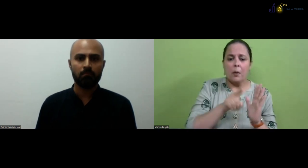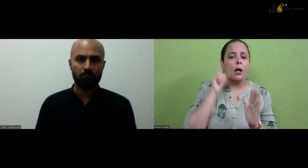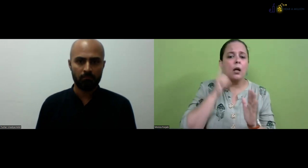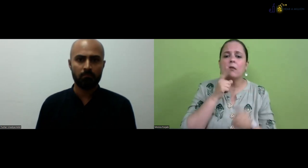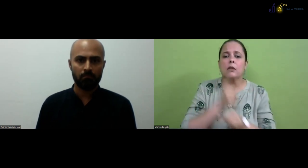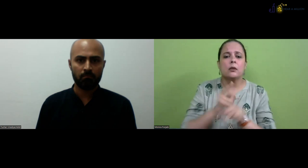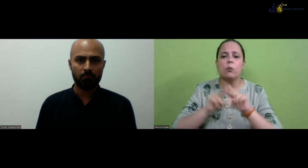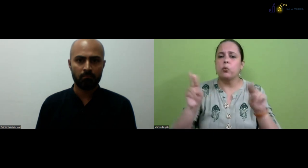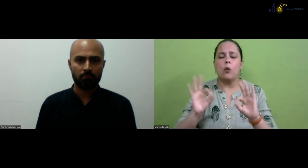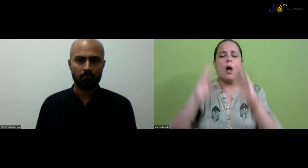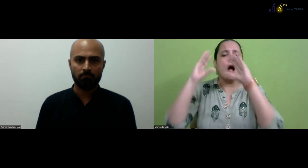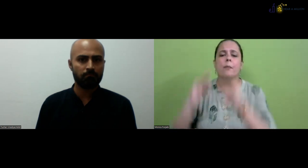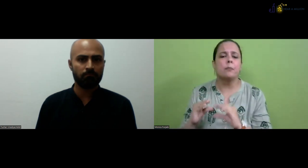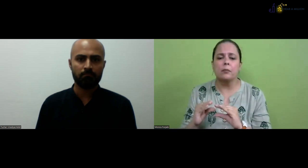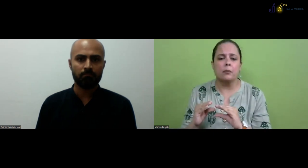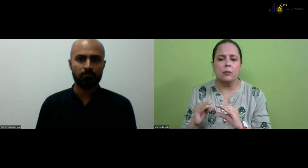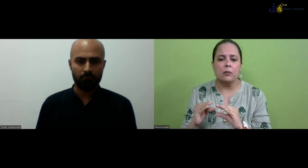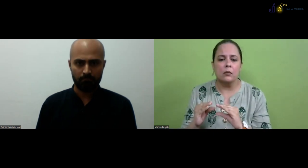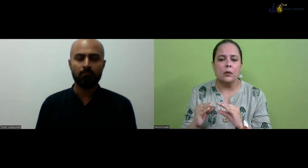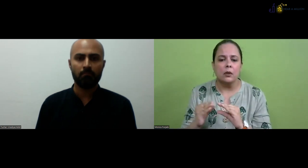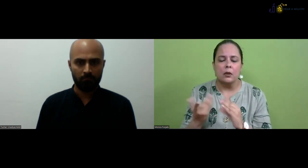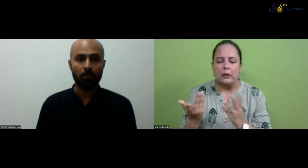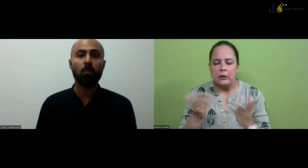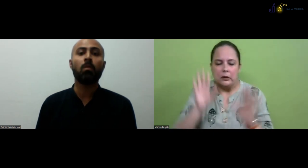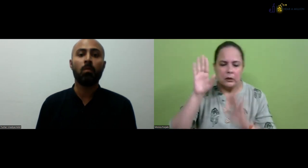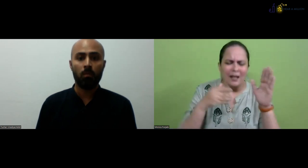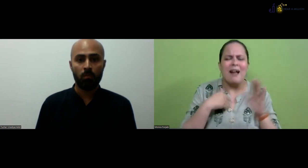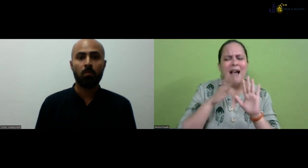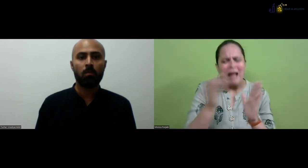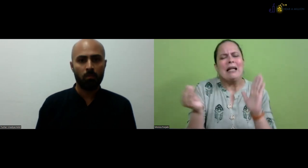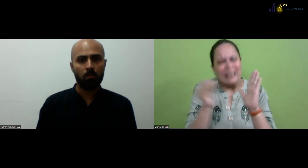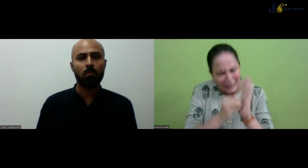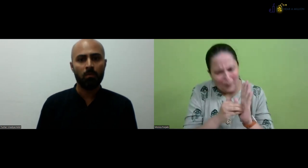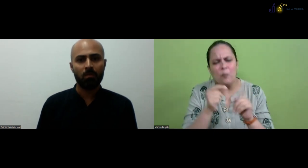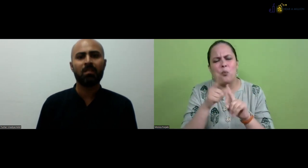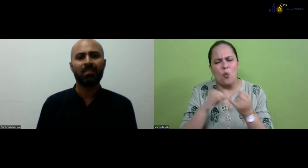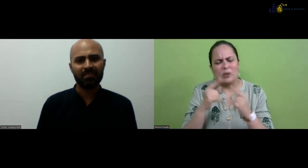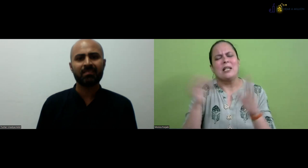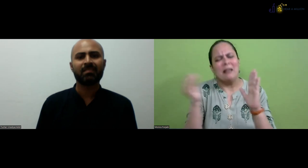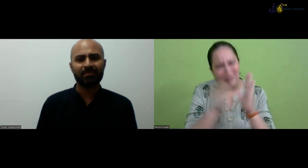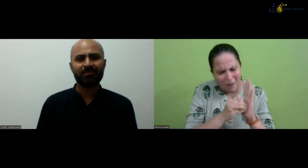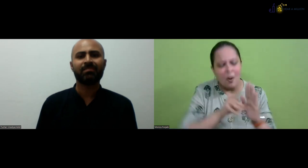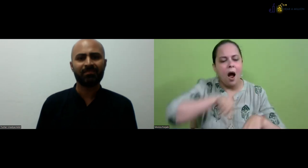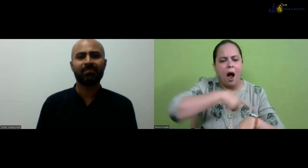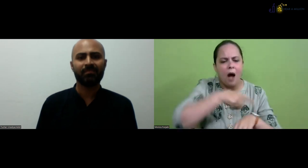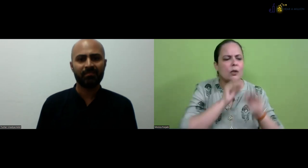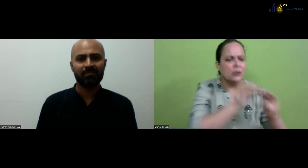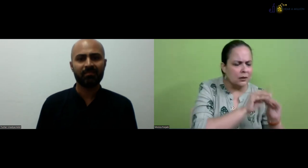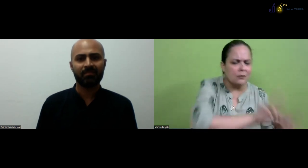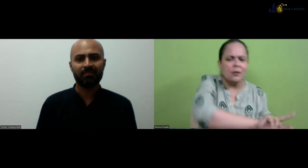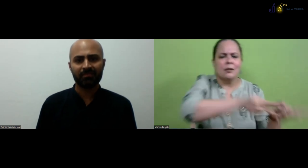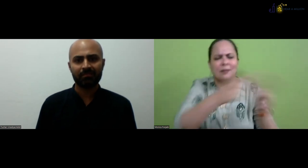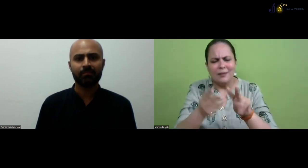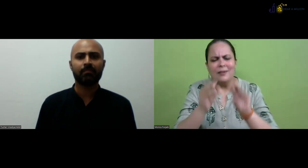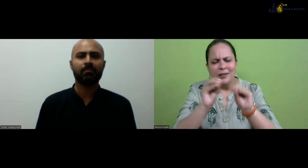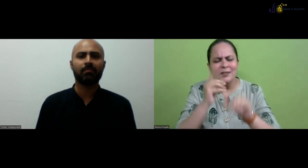have a permanent post of a deaf teacher, so that would, after that people might do more, more,